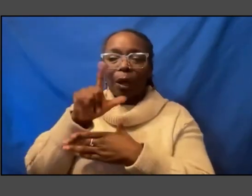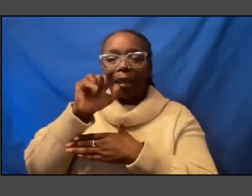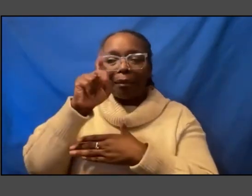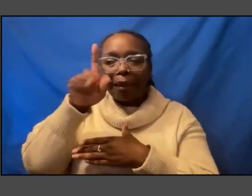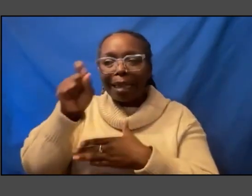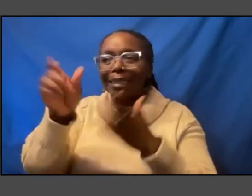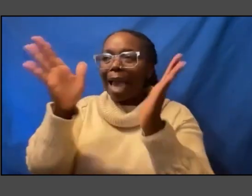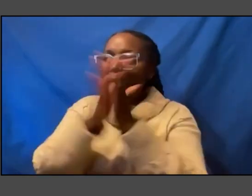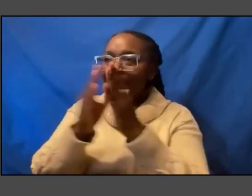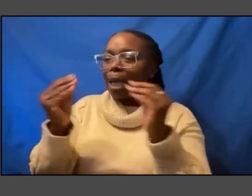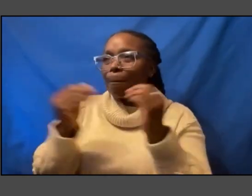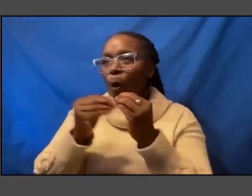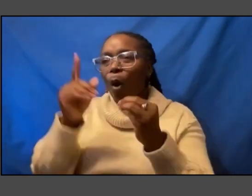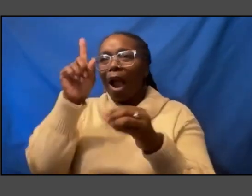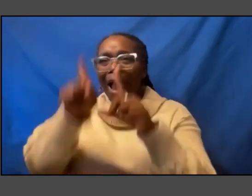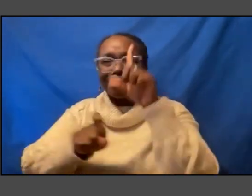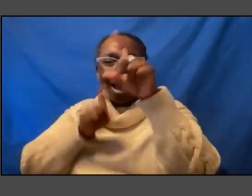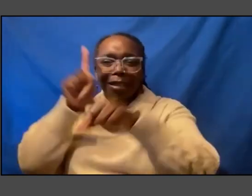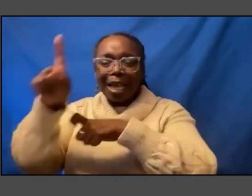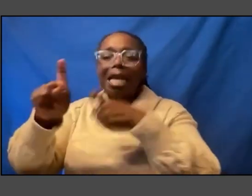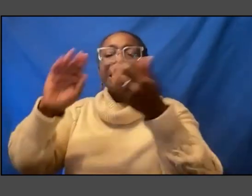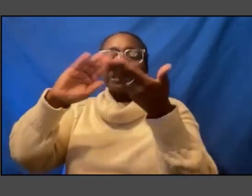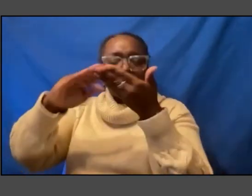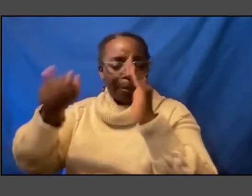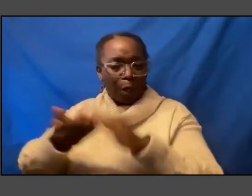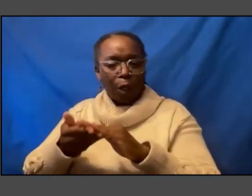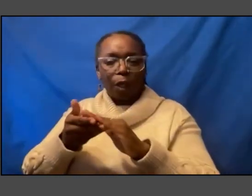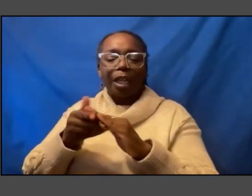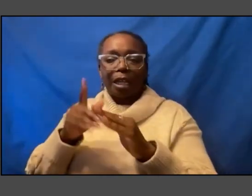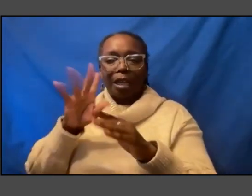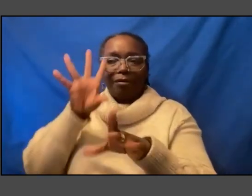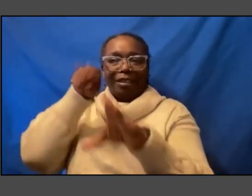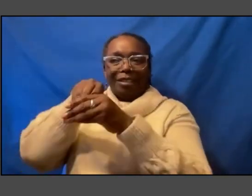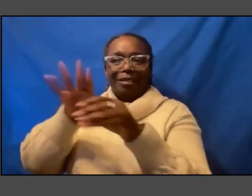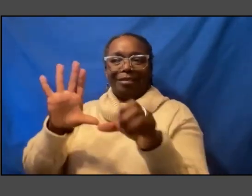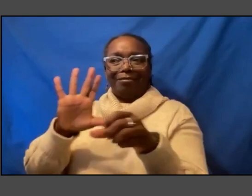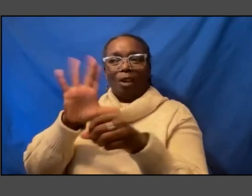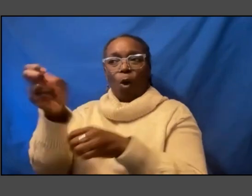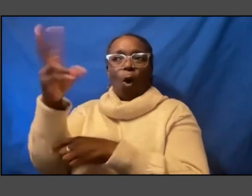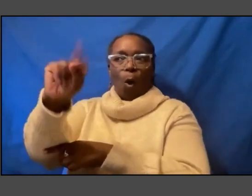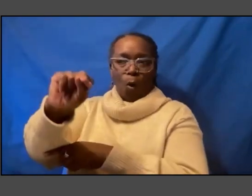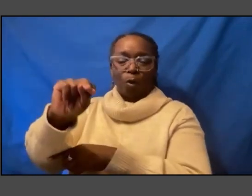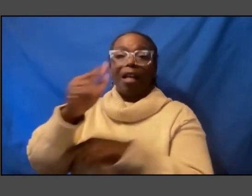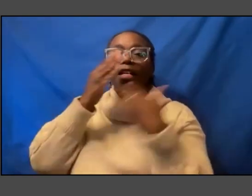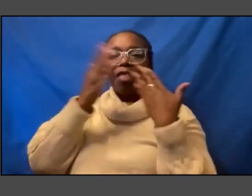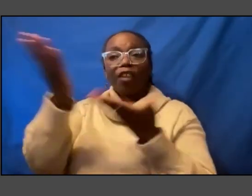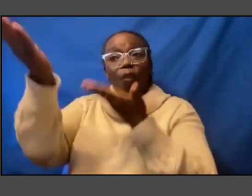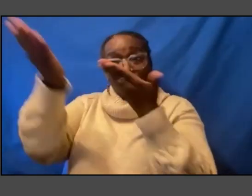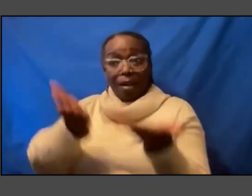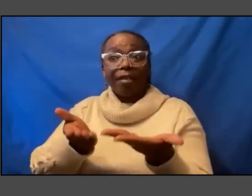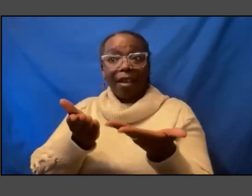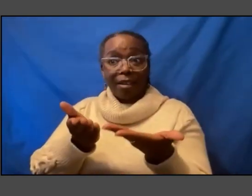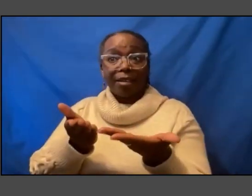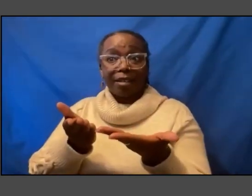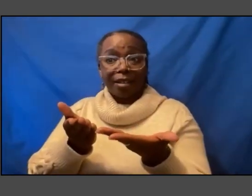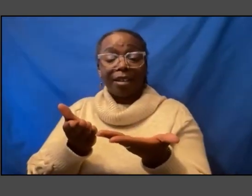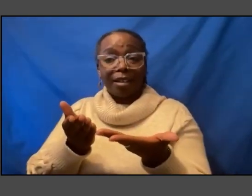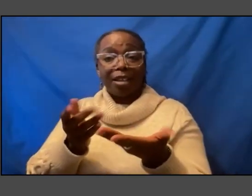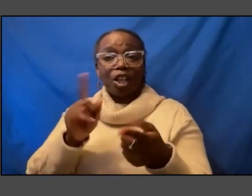it is a community unto itself so thank you for bringing that uh to your viewing and and using that